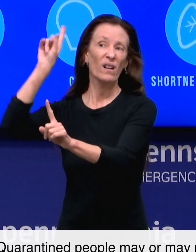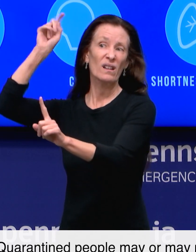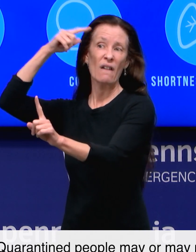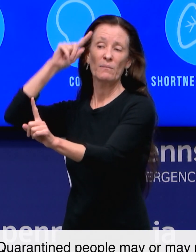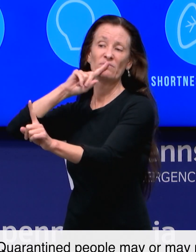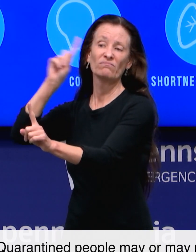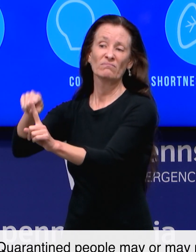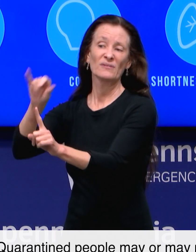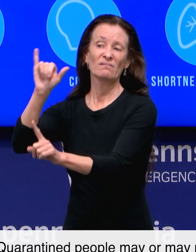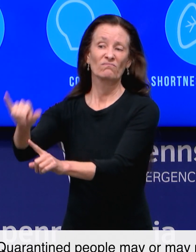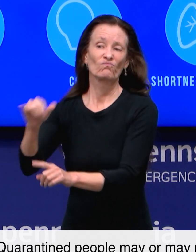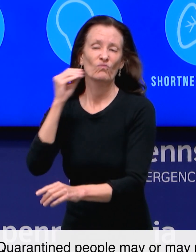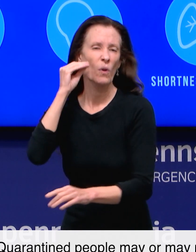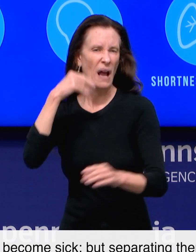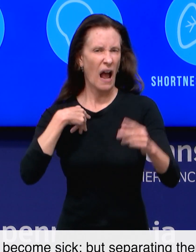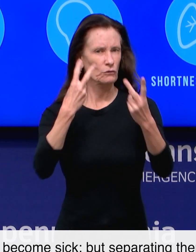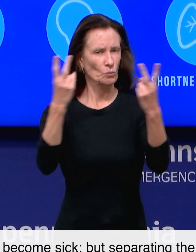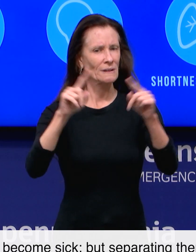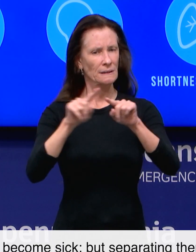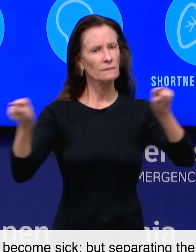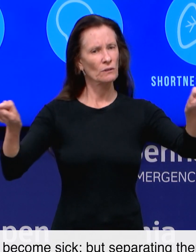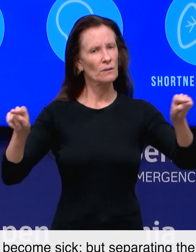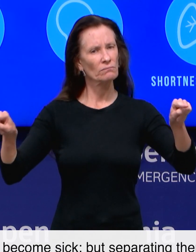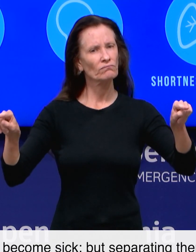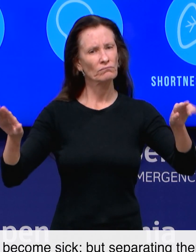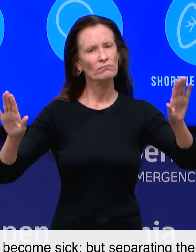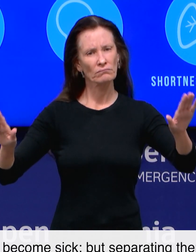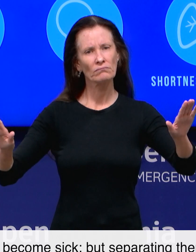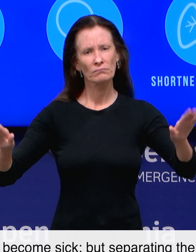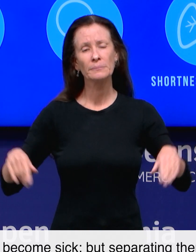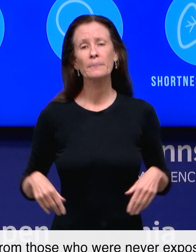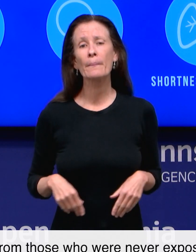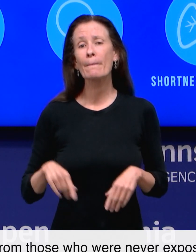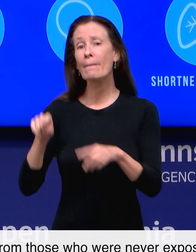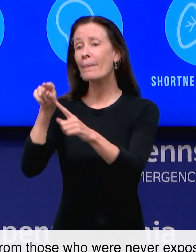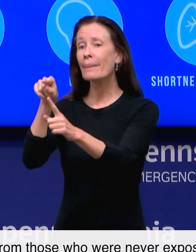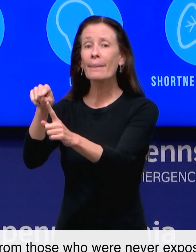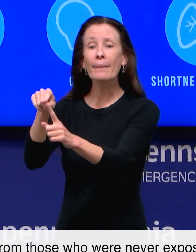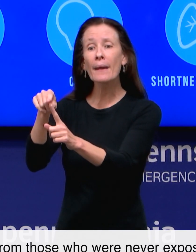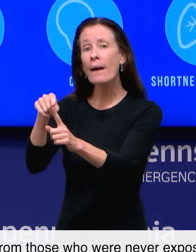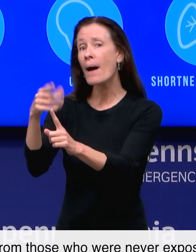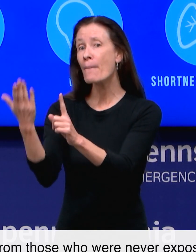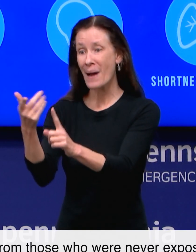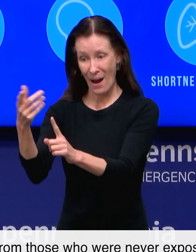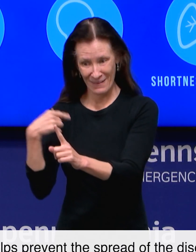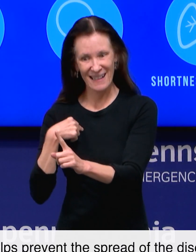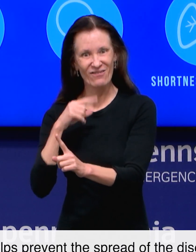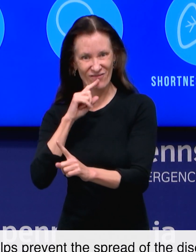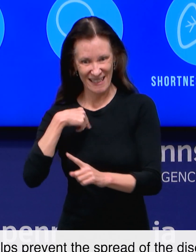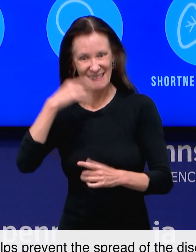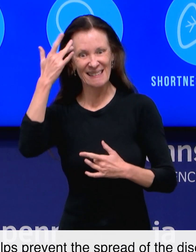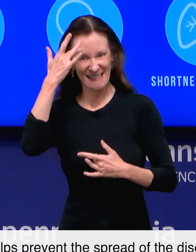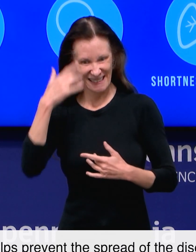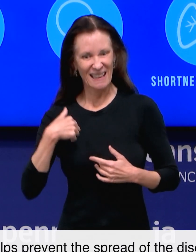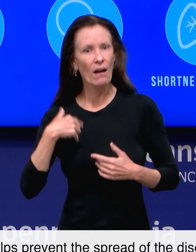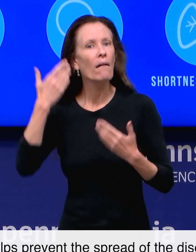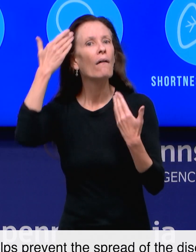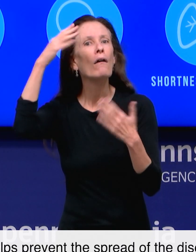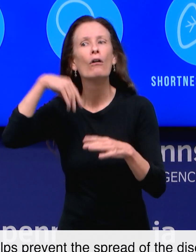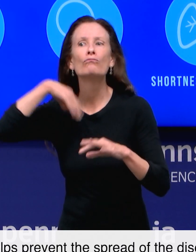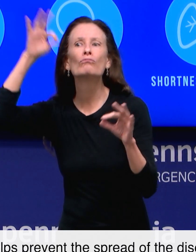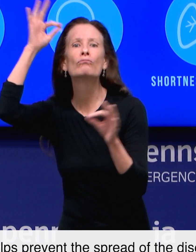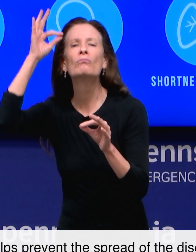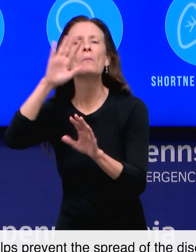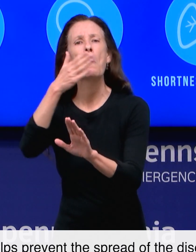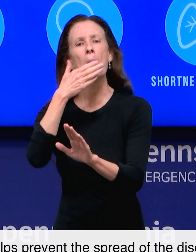Quarantine people may or may not become sick, but separating them from those who were never exposed helps prevent the spread of the